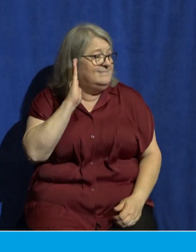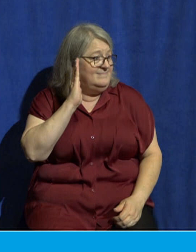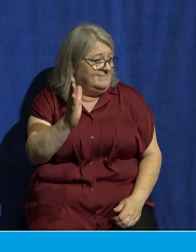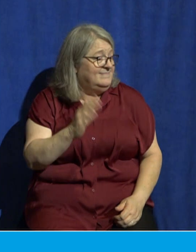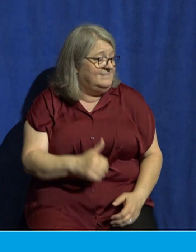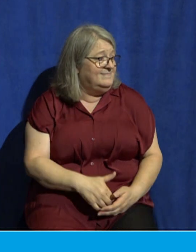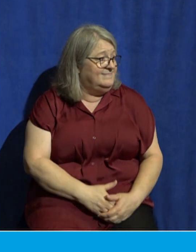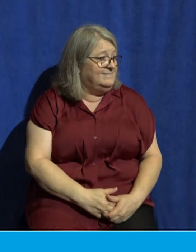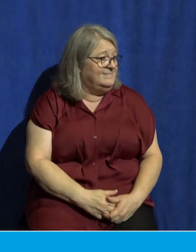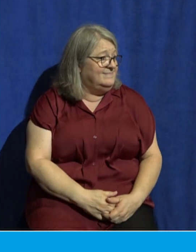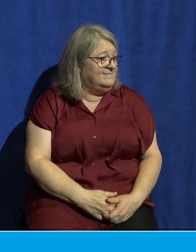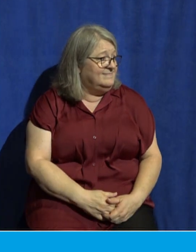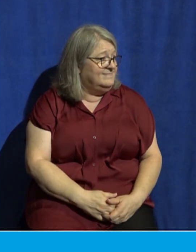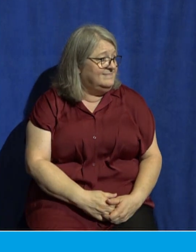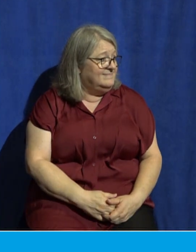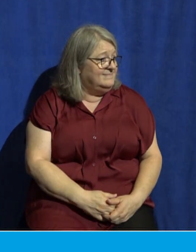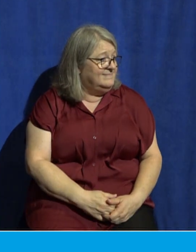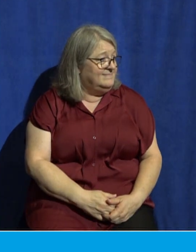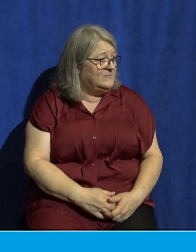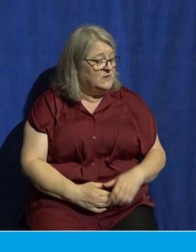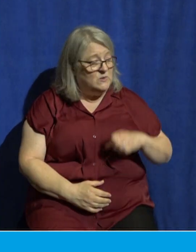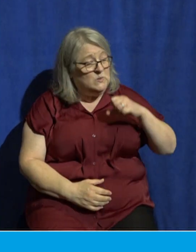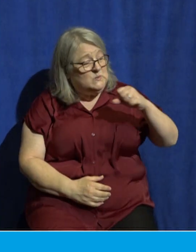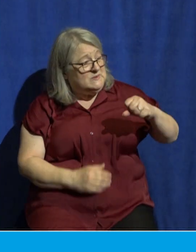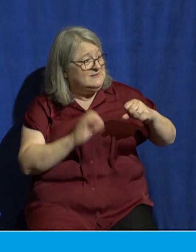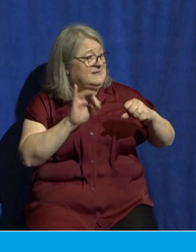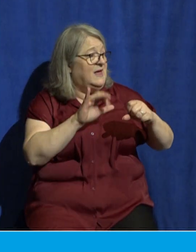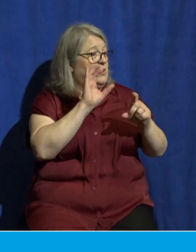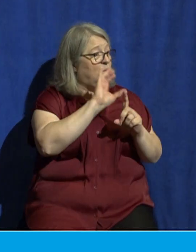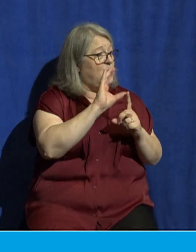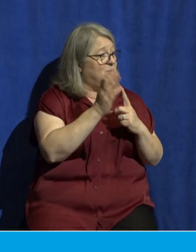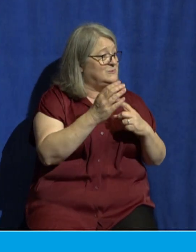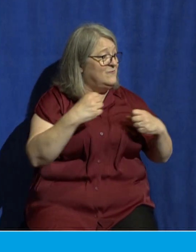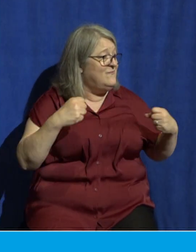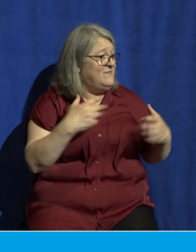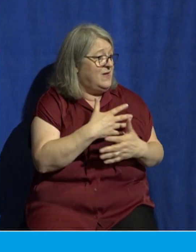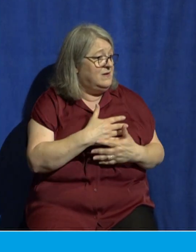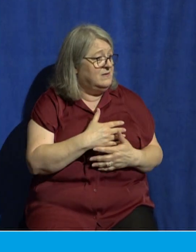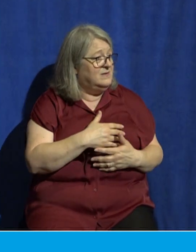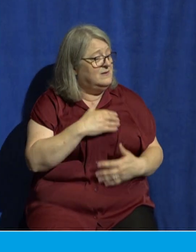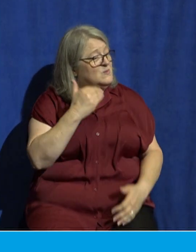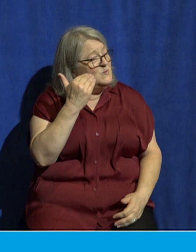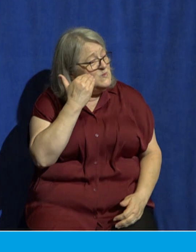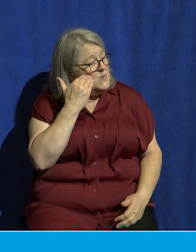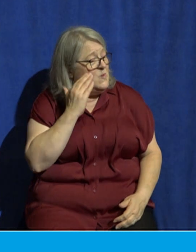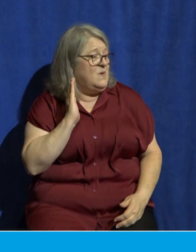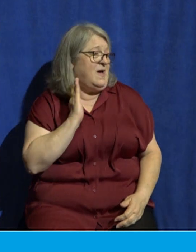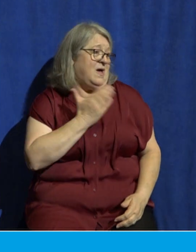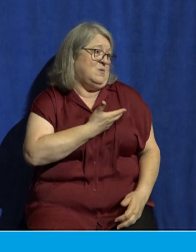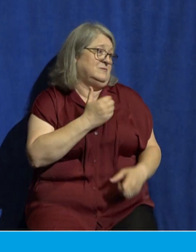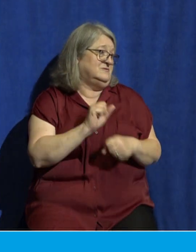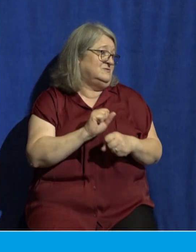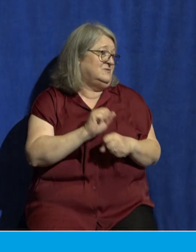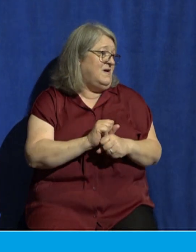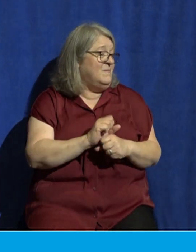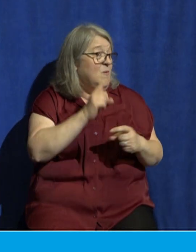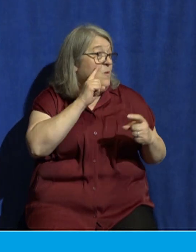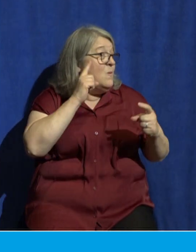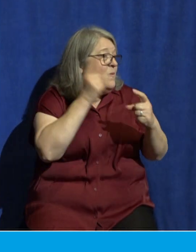we resist the culture of fear because we know we know our mission and it is to proclaim this